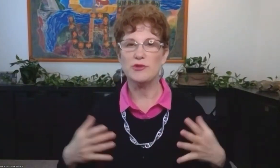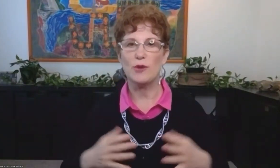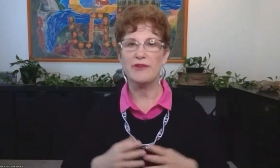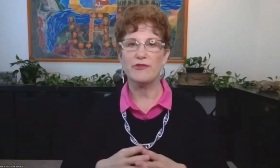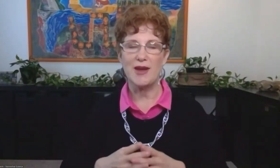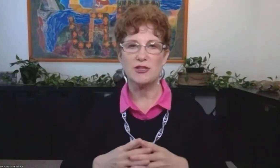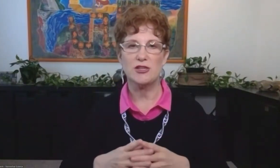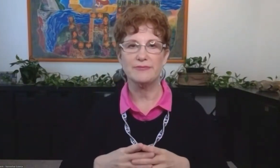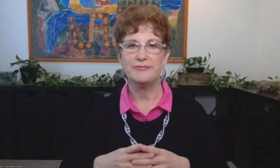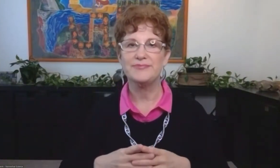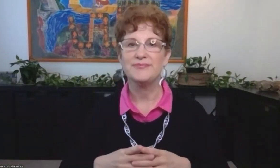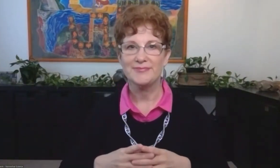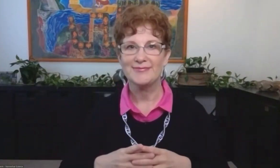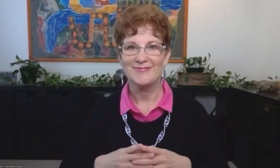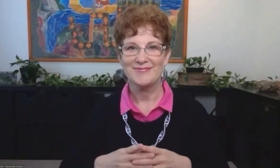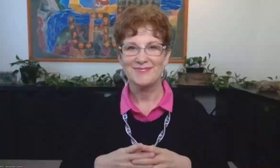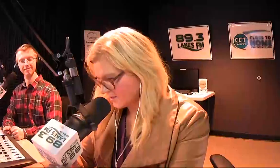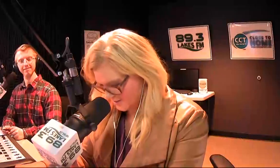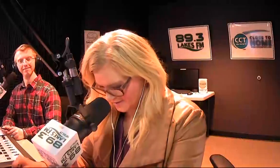so you can absorb information.